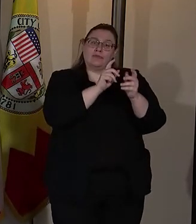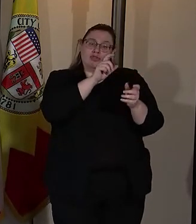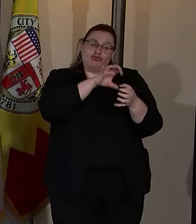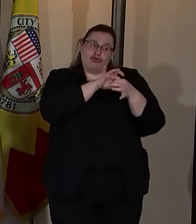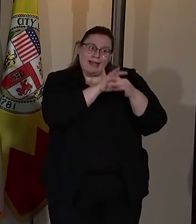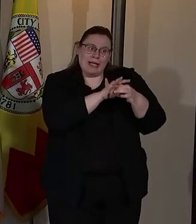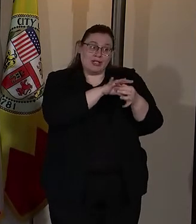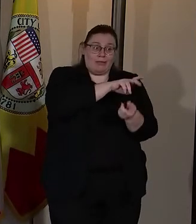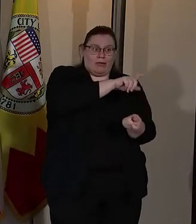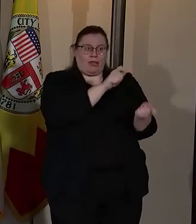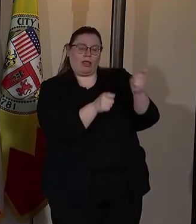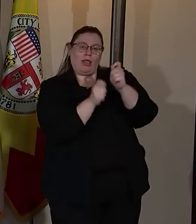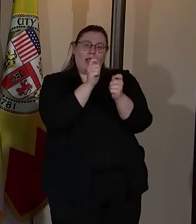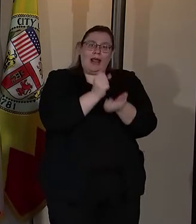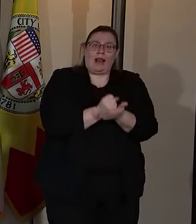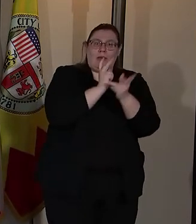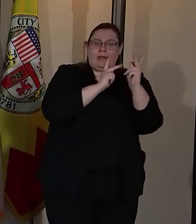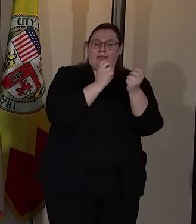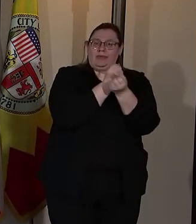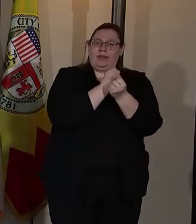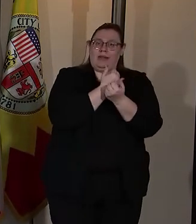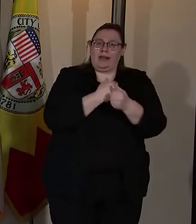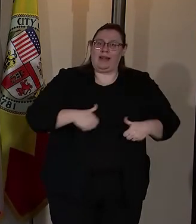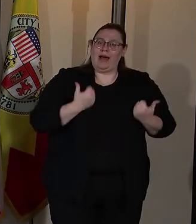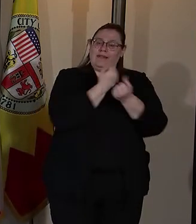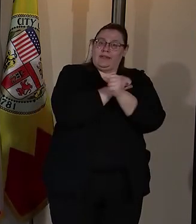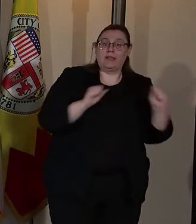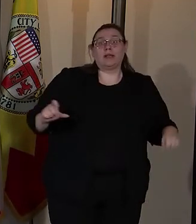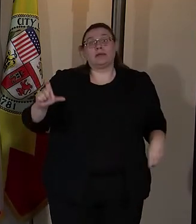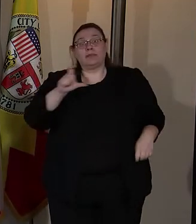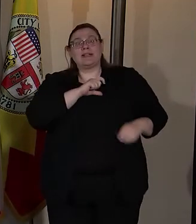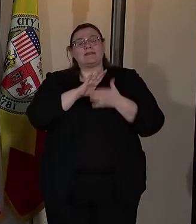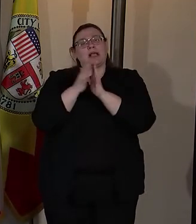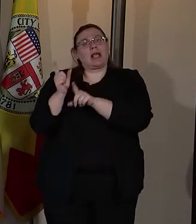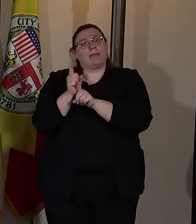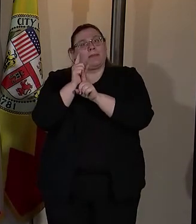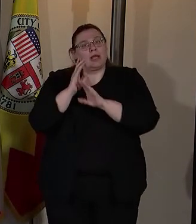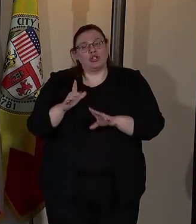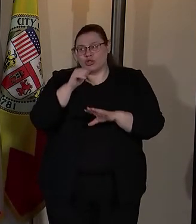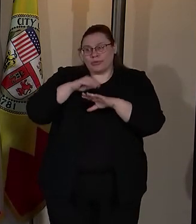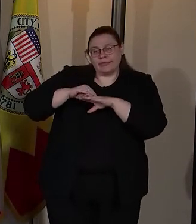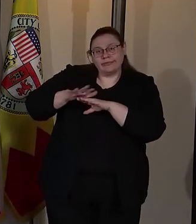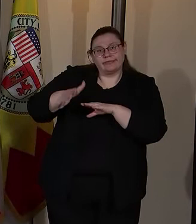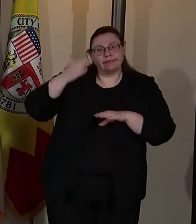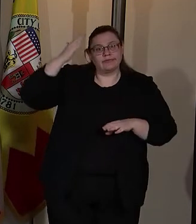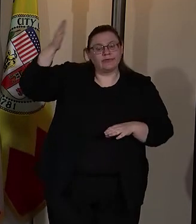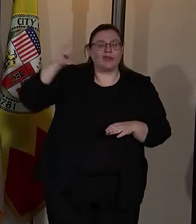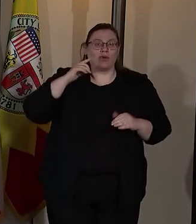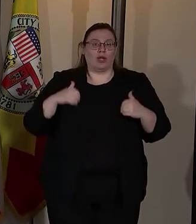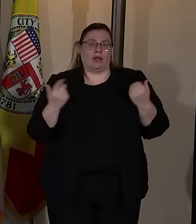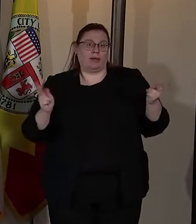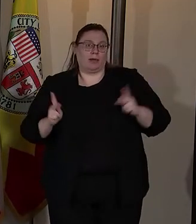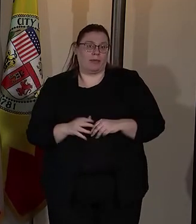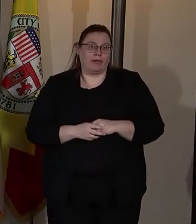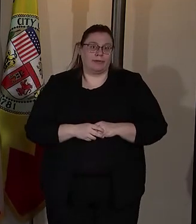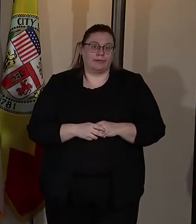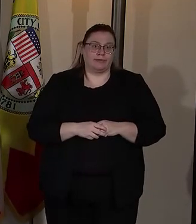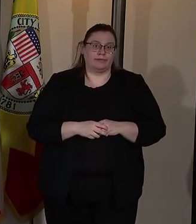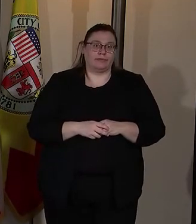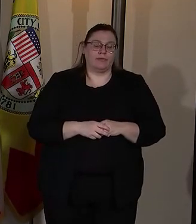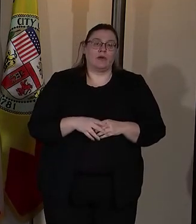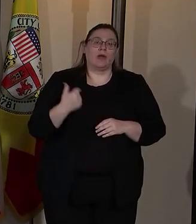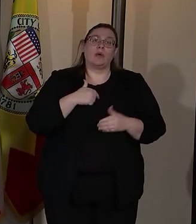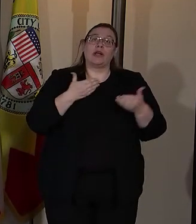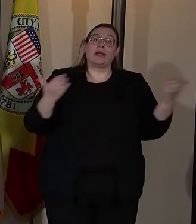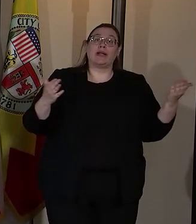saved lives. Police officers became mentors who influenced the direction of young people. We're